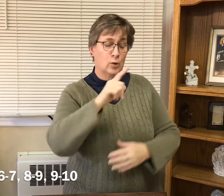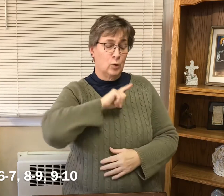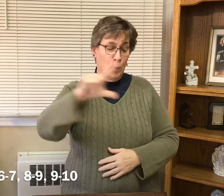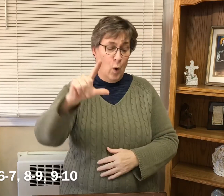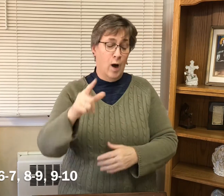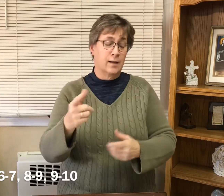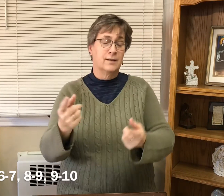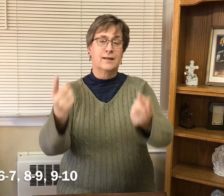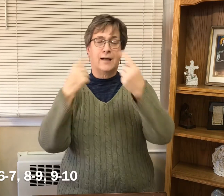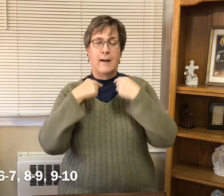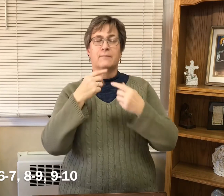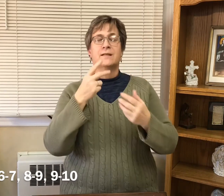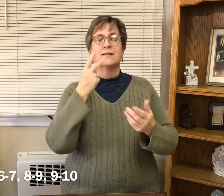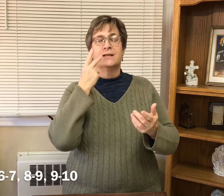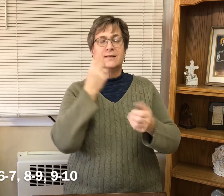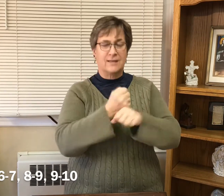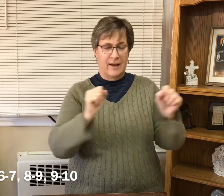Lord, come and save us.